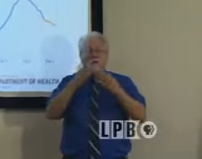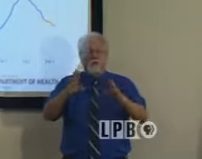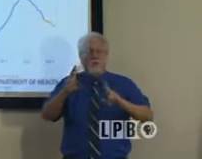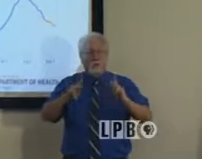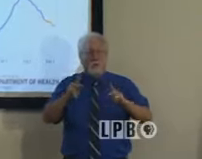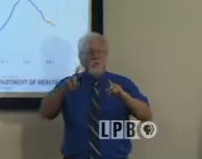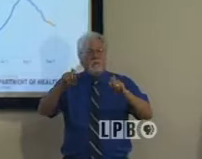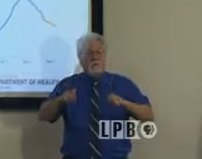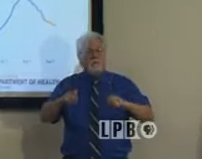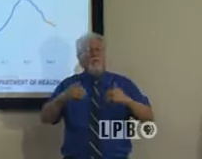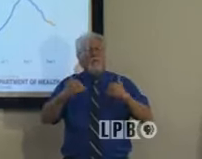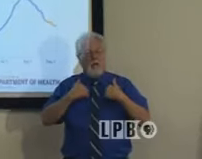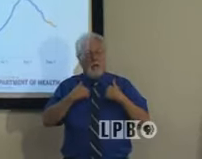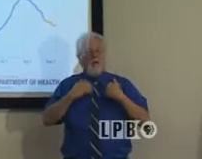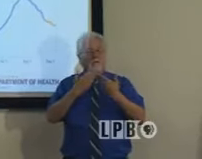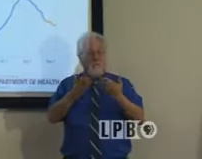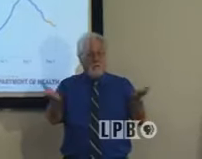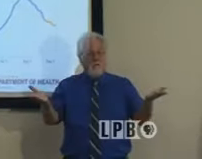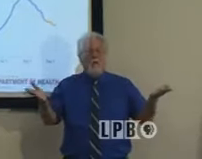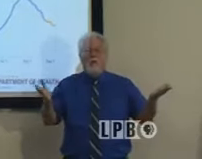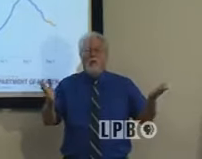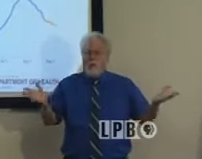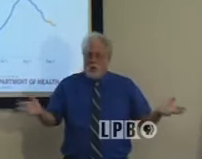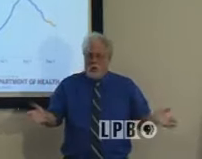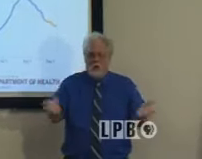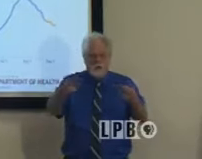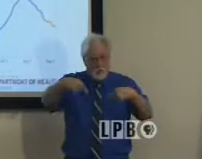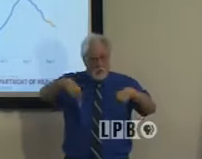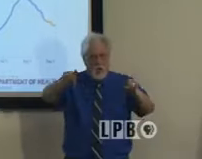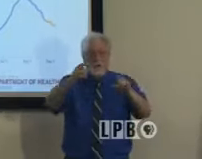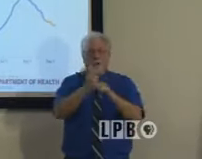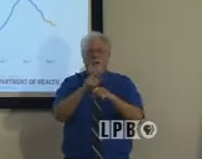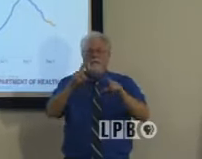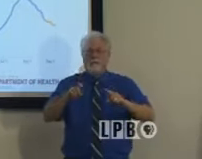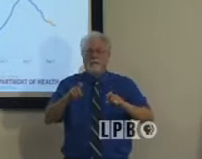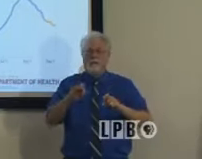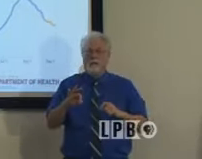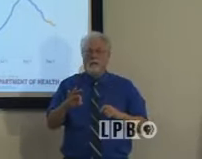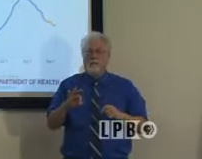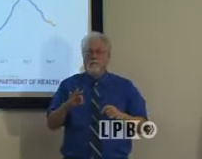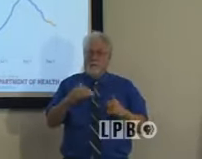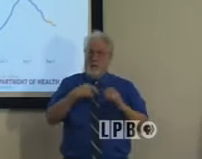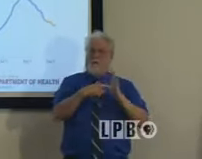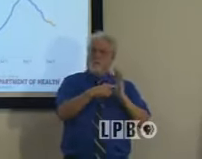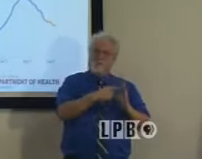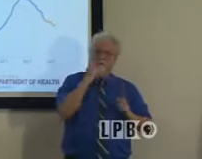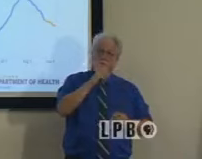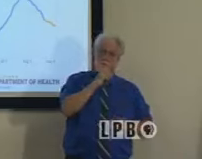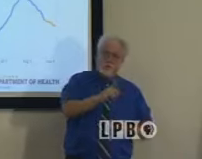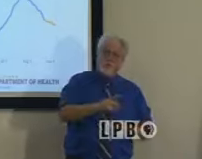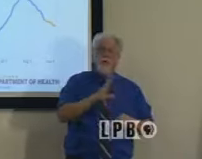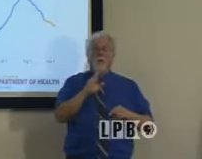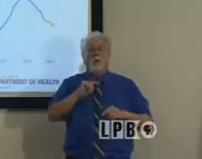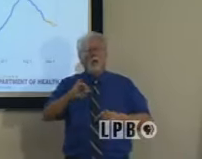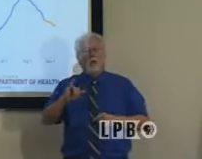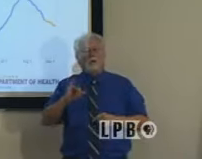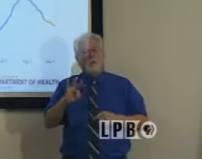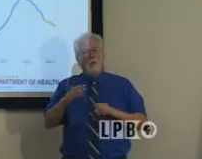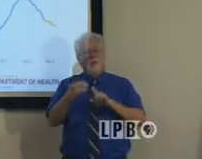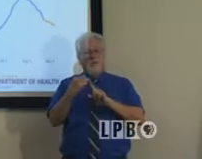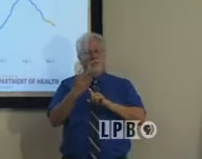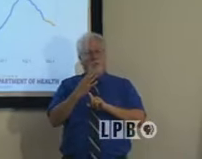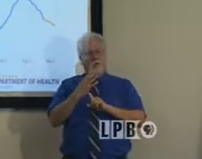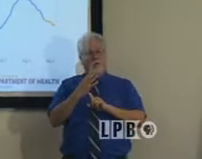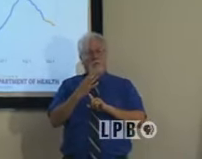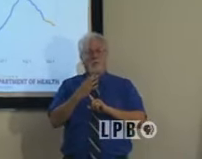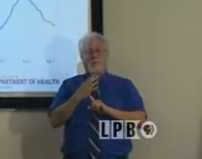testing is widely available. I do encourage you to go out and get tested if you are certainly having symptoms of COVID, but also if you've been exposed